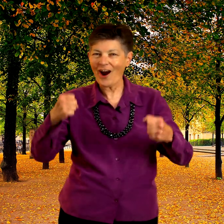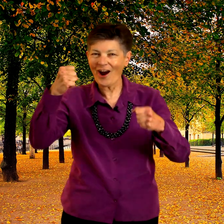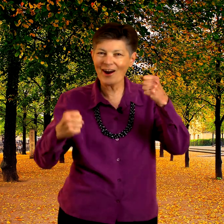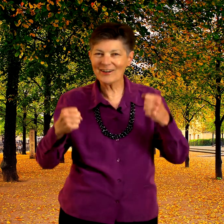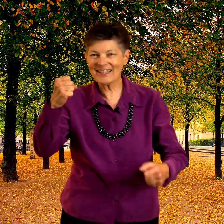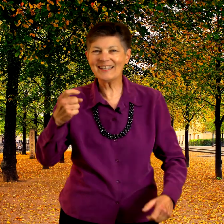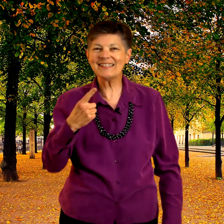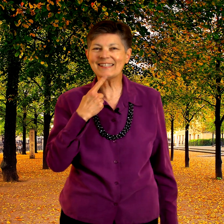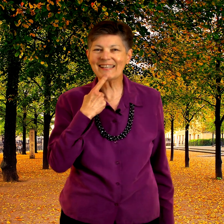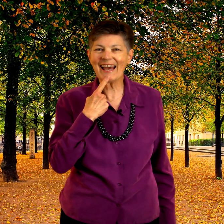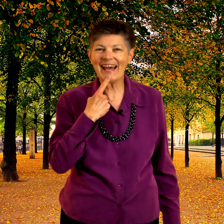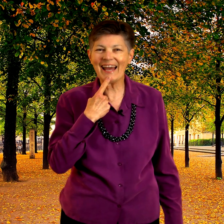car did say.